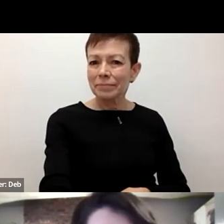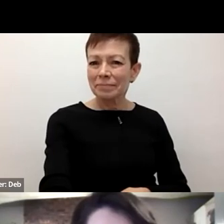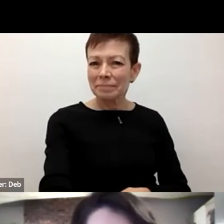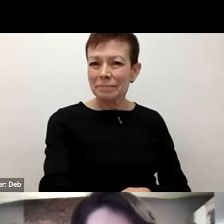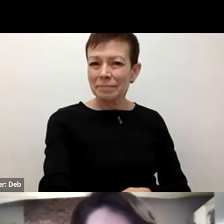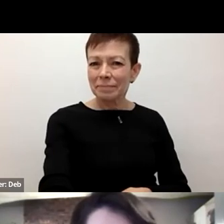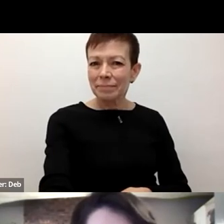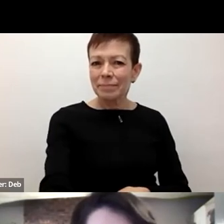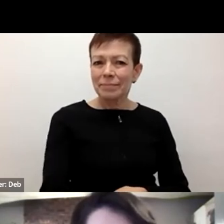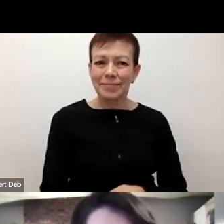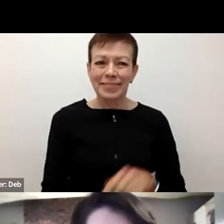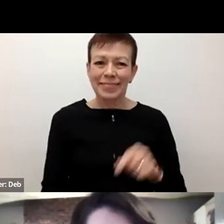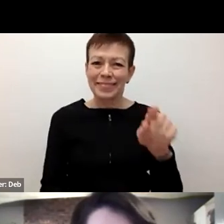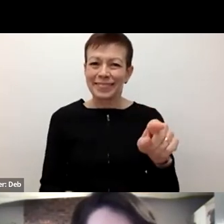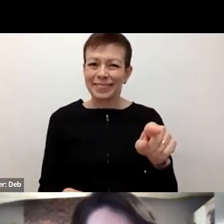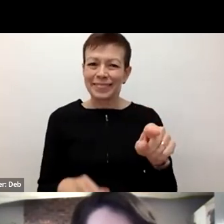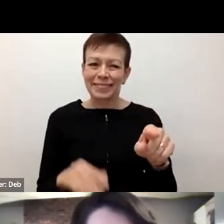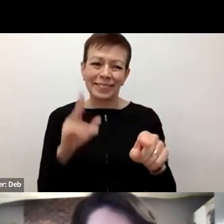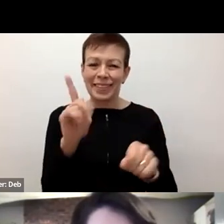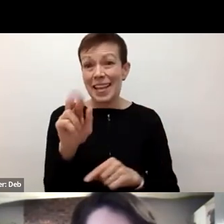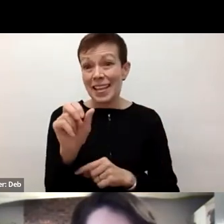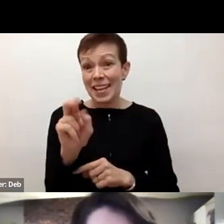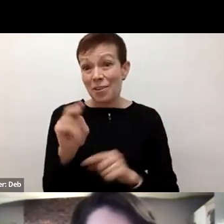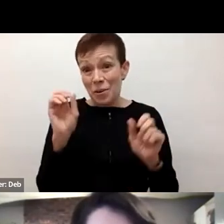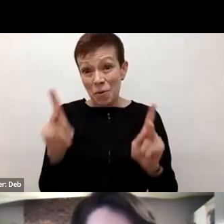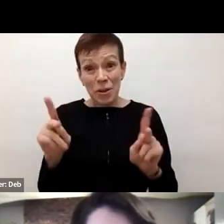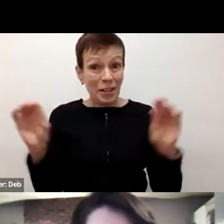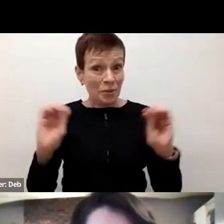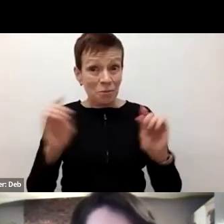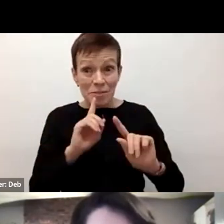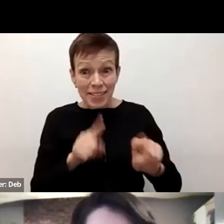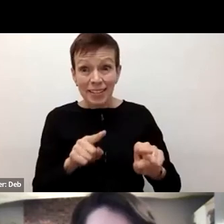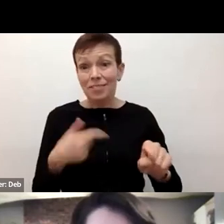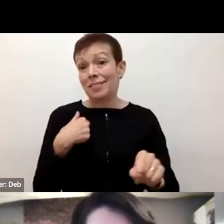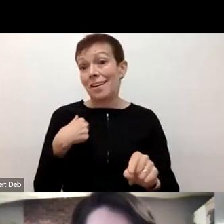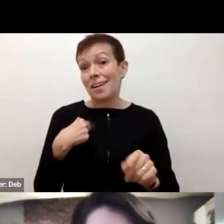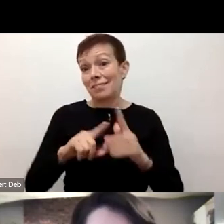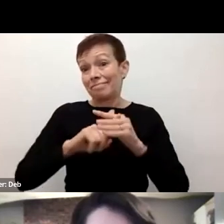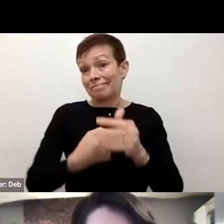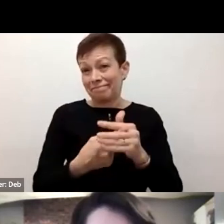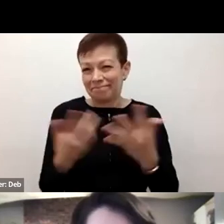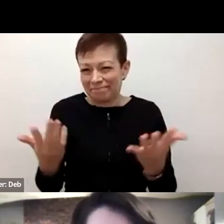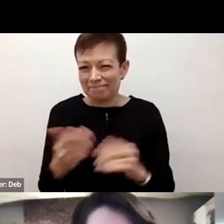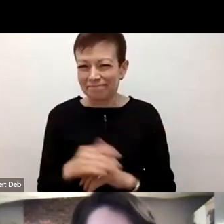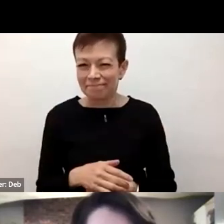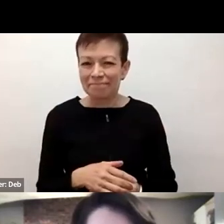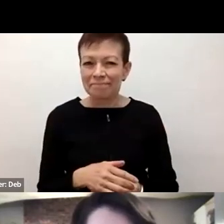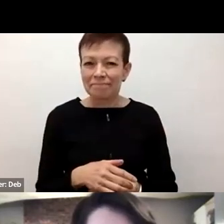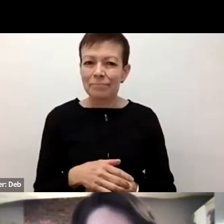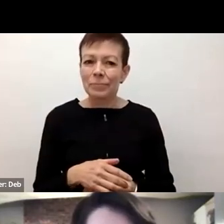Okay, since nobody is is leaping on this, let me leap on it, Emilio. So then that means that I'm leaping on it. I think there are a number of things and some of them